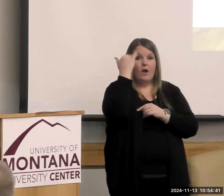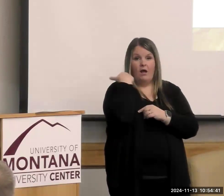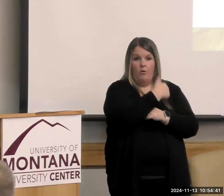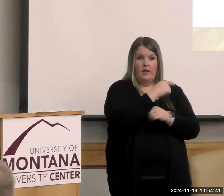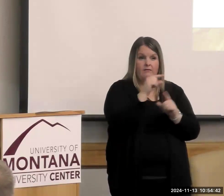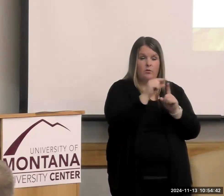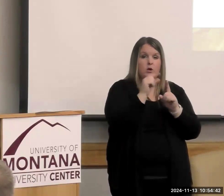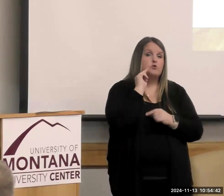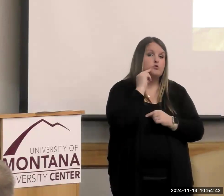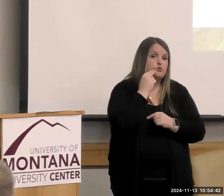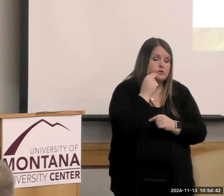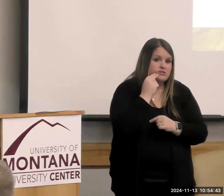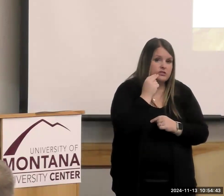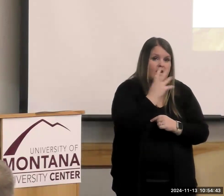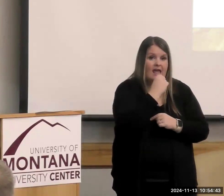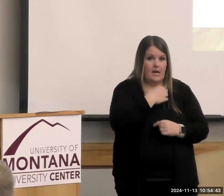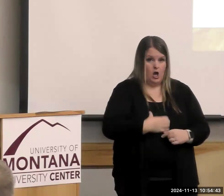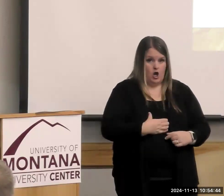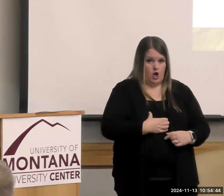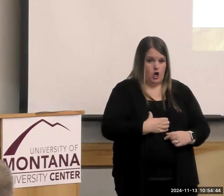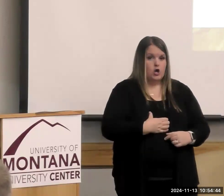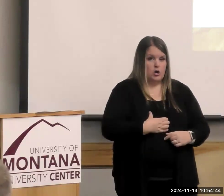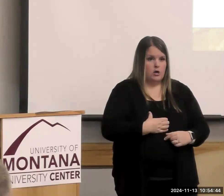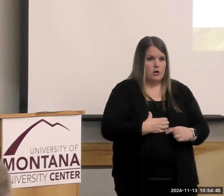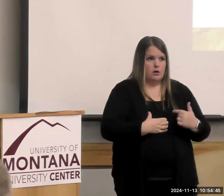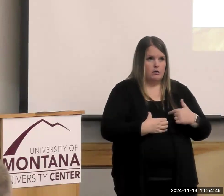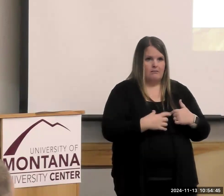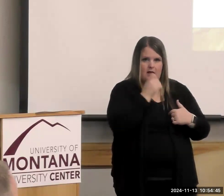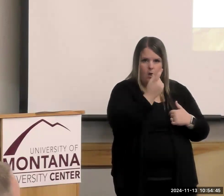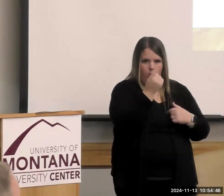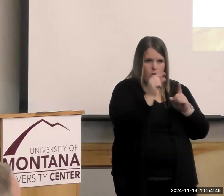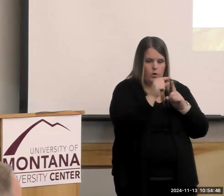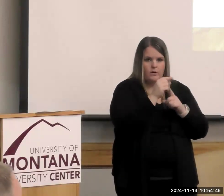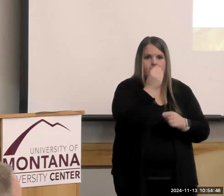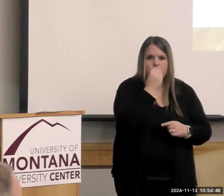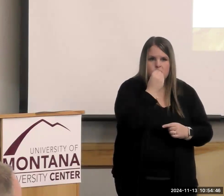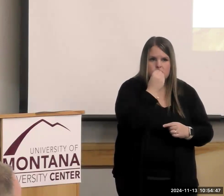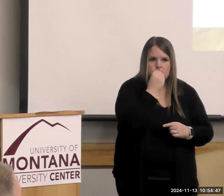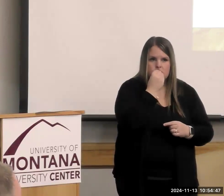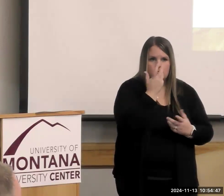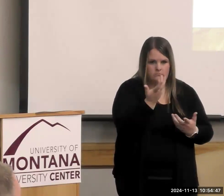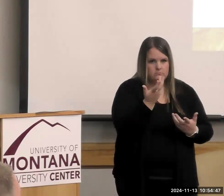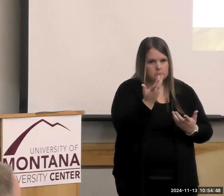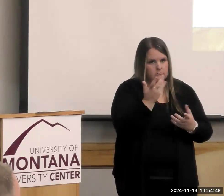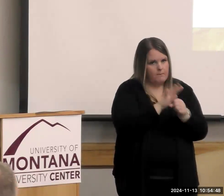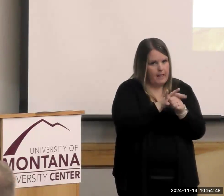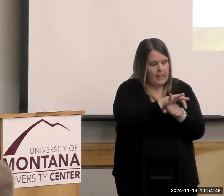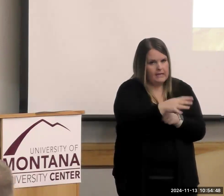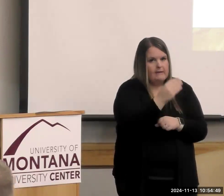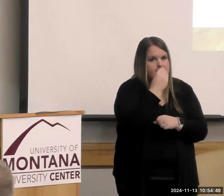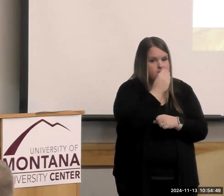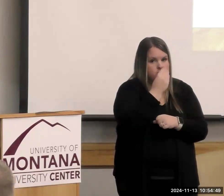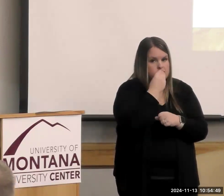words nutrition and hunger, and they're not just one word of food, there's plenty of food